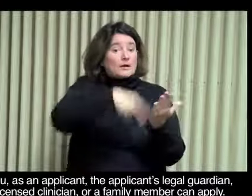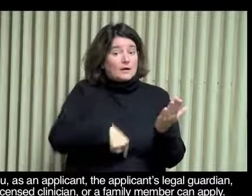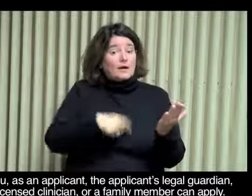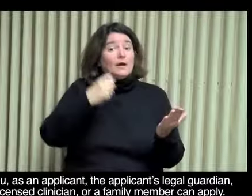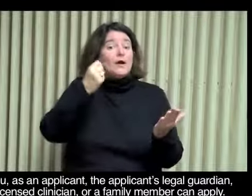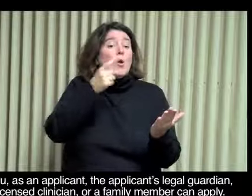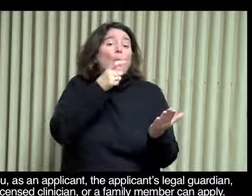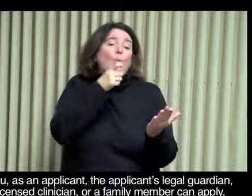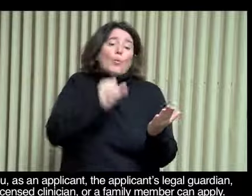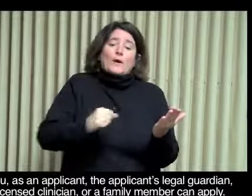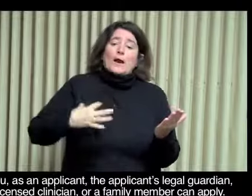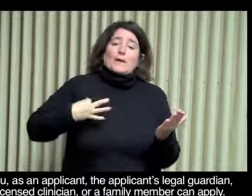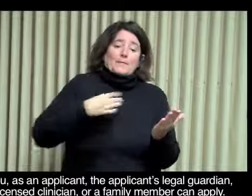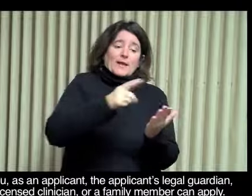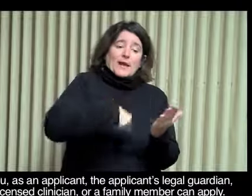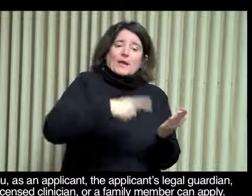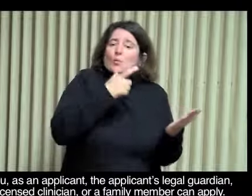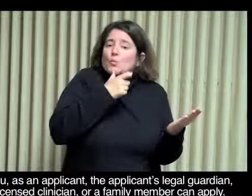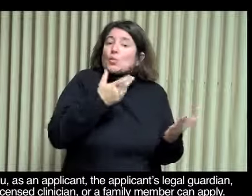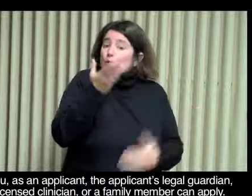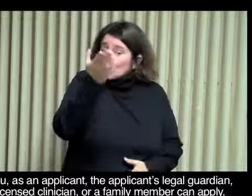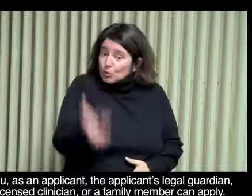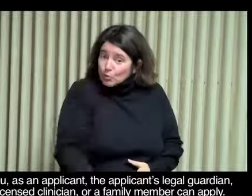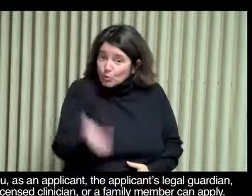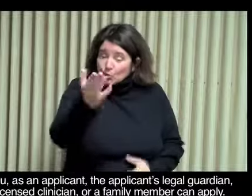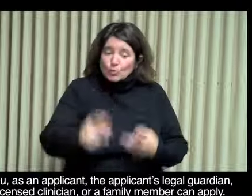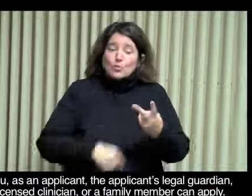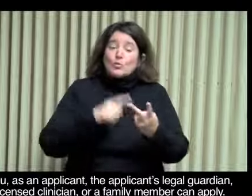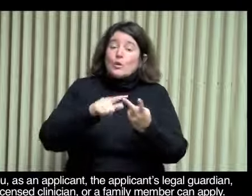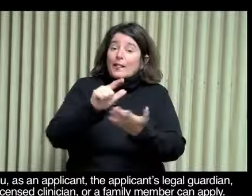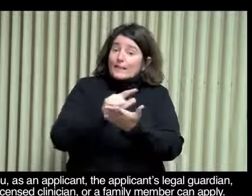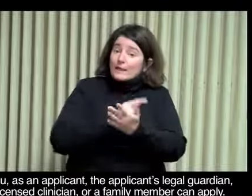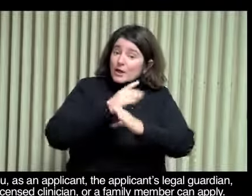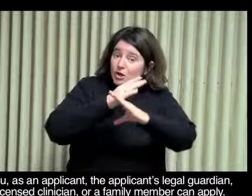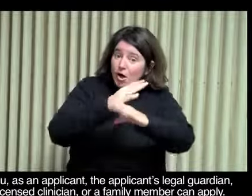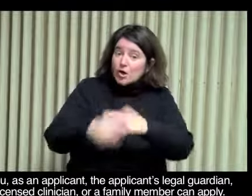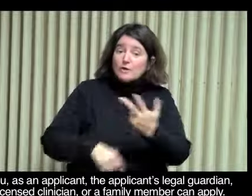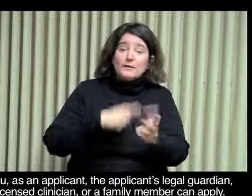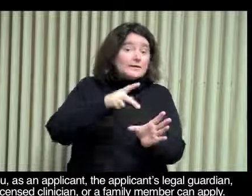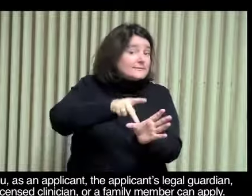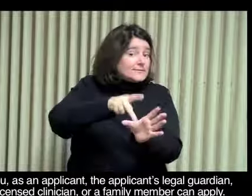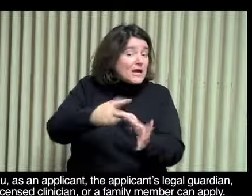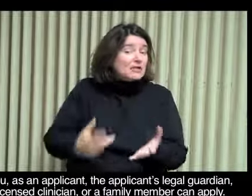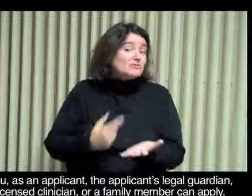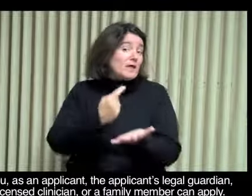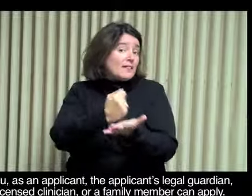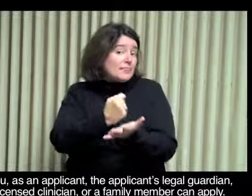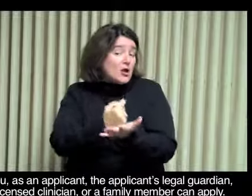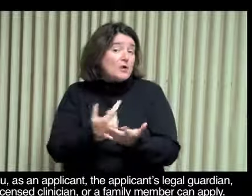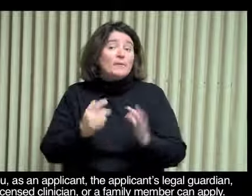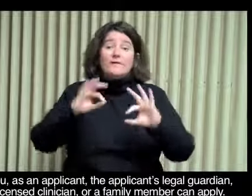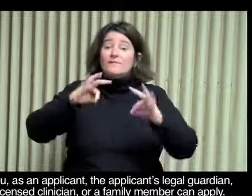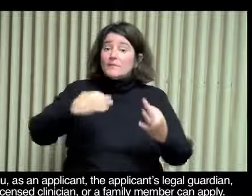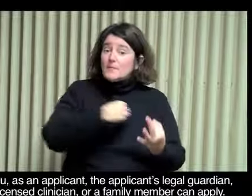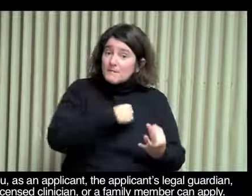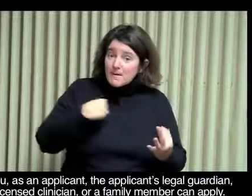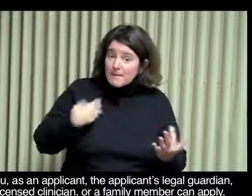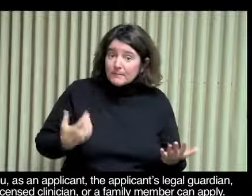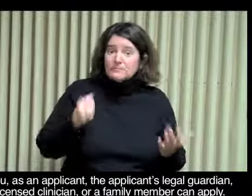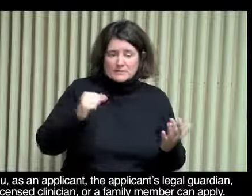You as an applicant, the applicant's legal guardian, licensed clinician, or a family member can apply.